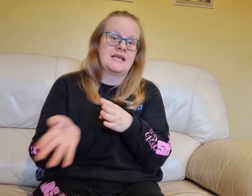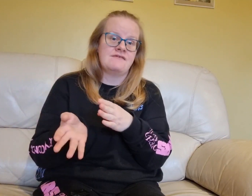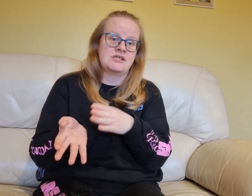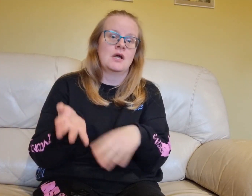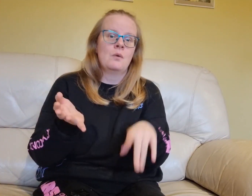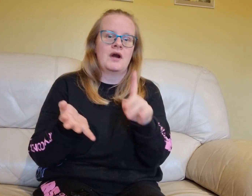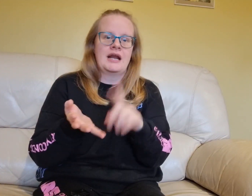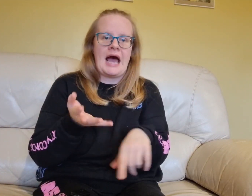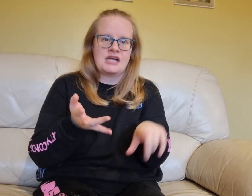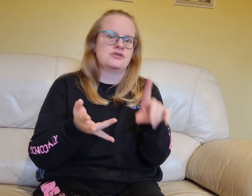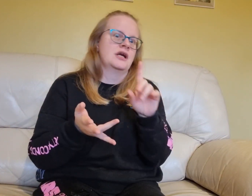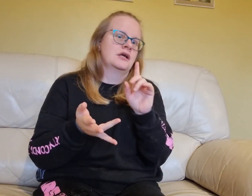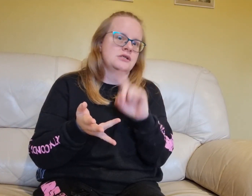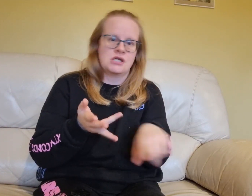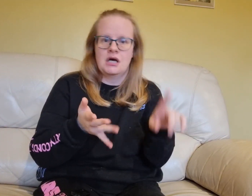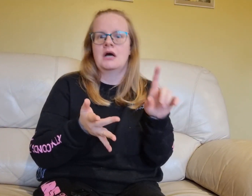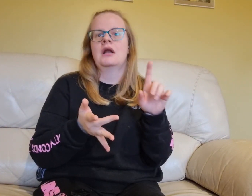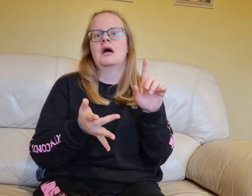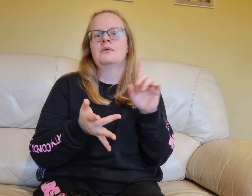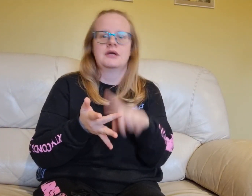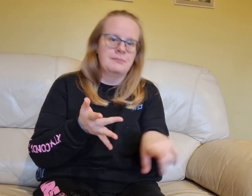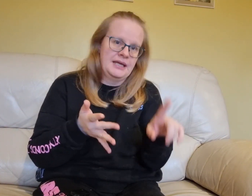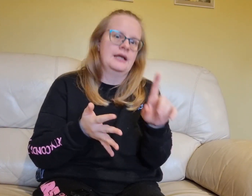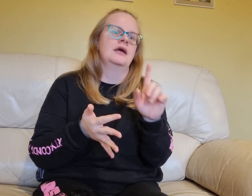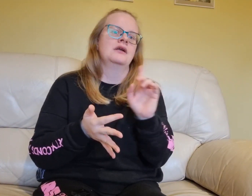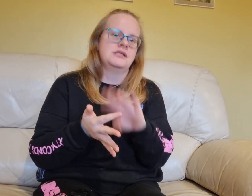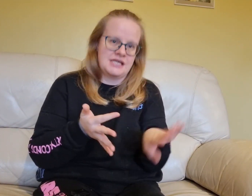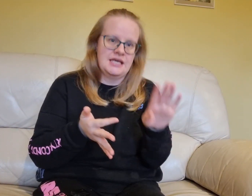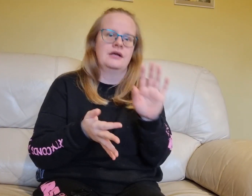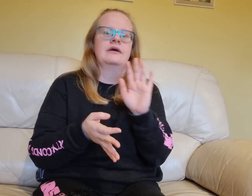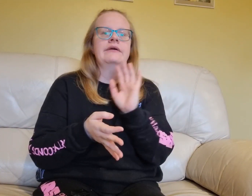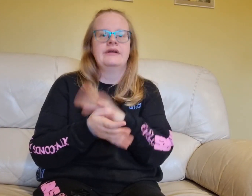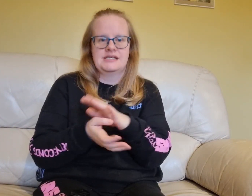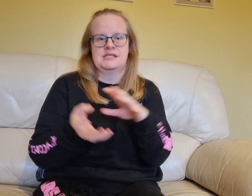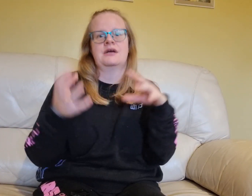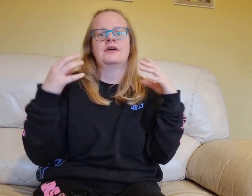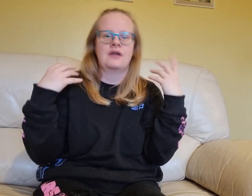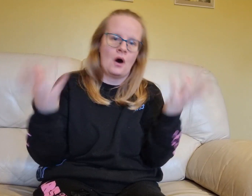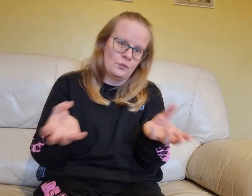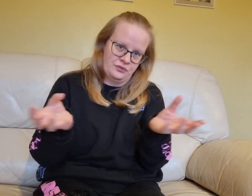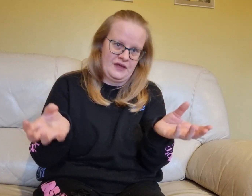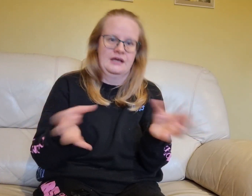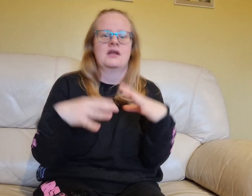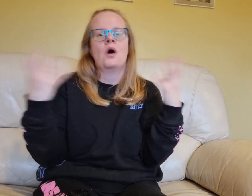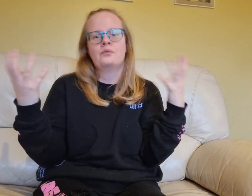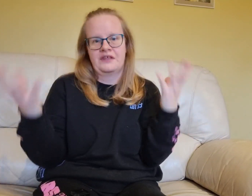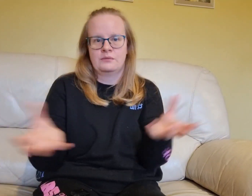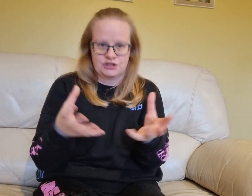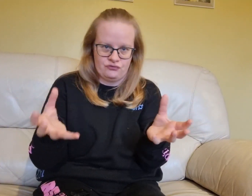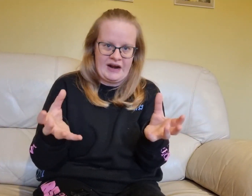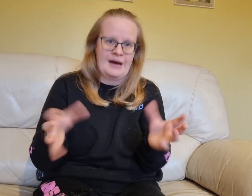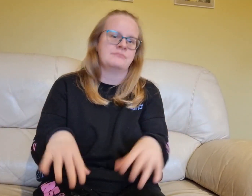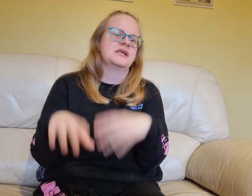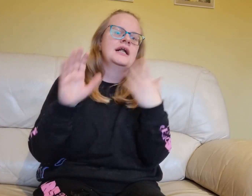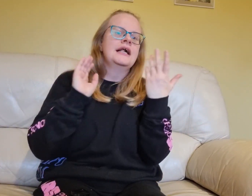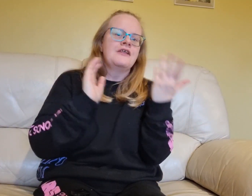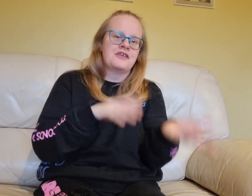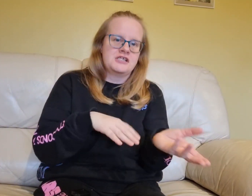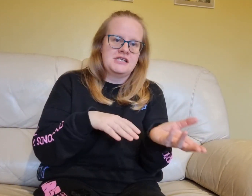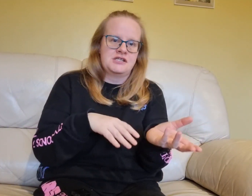Davison, where he had Adric and Turlo and Chameleon and Tegan and Nyssa and the whole thing, and the whole thing was crammed, 13th